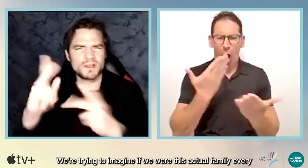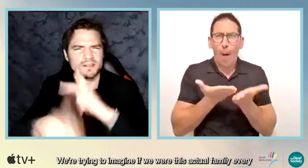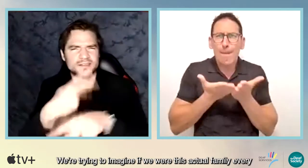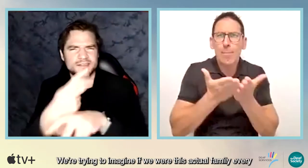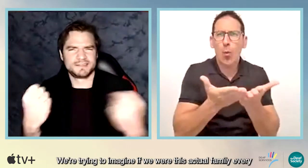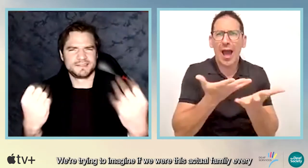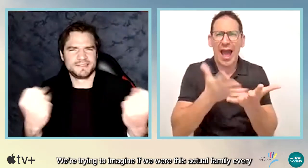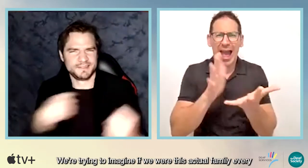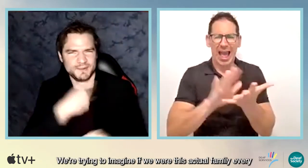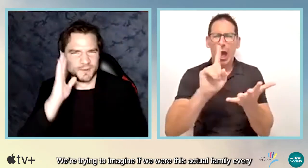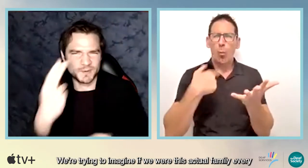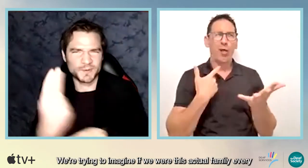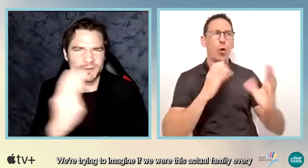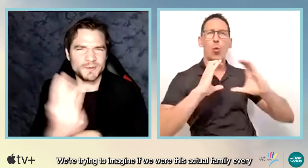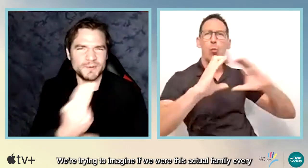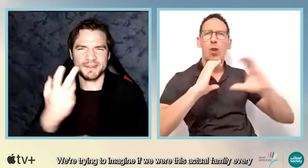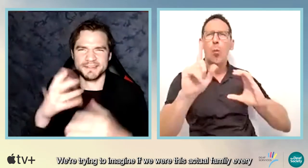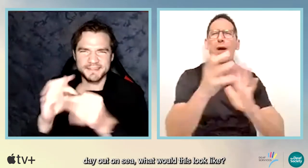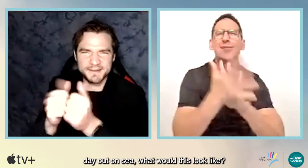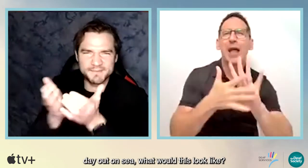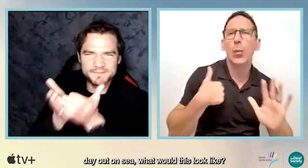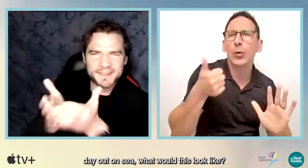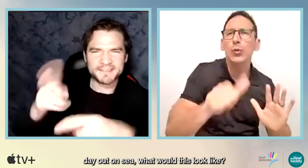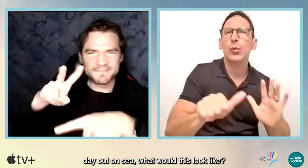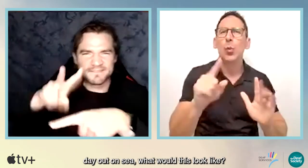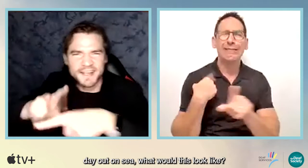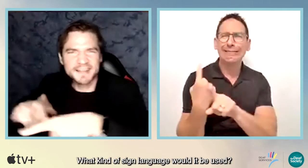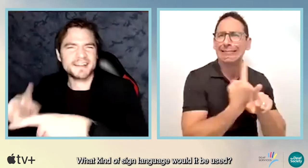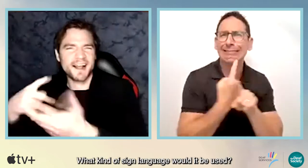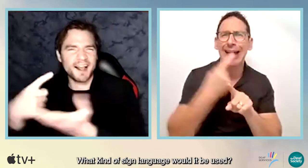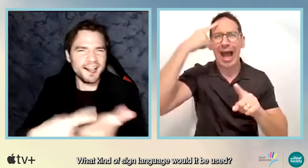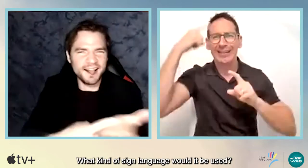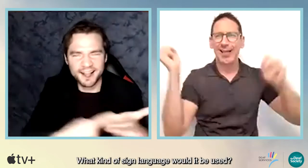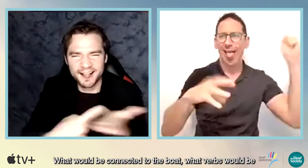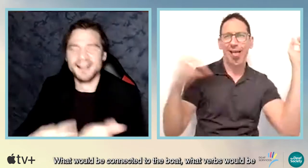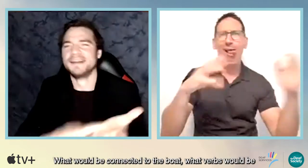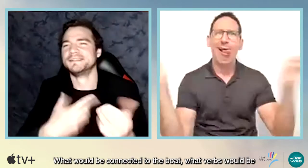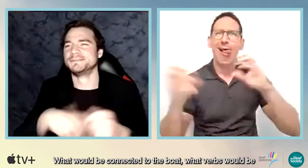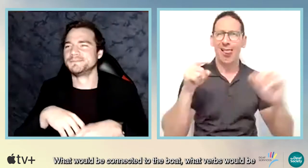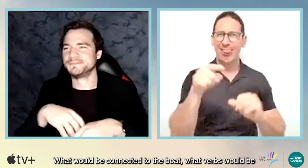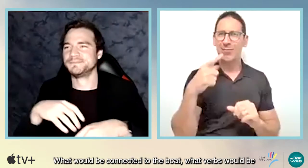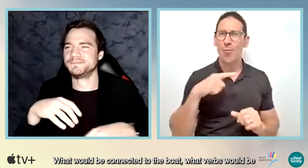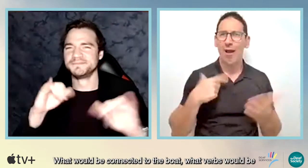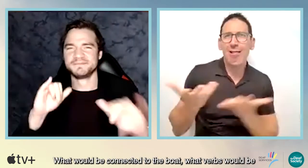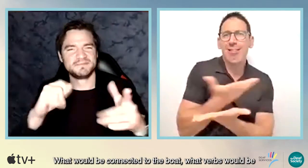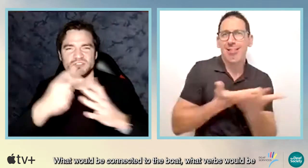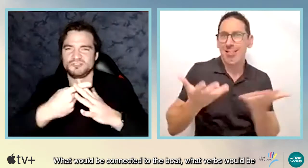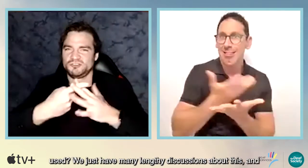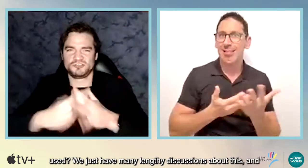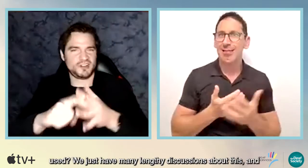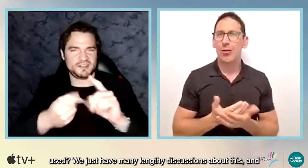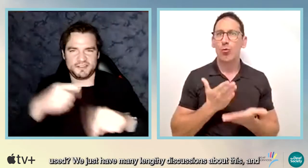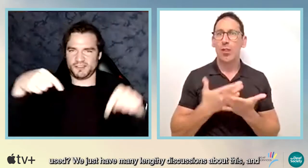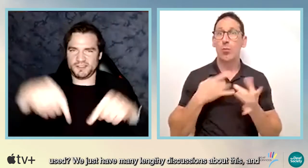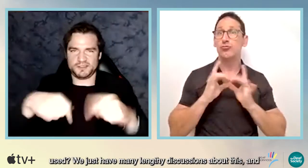family every day out on sea, what would this look like? What kind of sign language would be used? What would be connected to the boat? What verbs would be used? We just have like